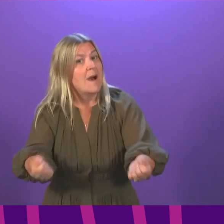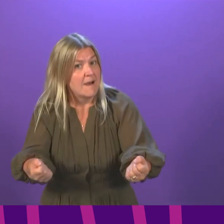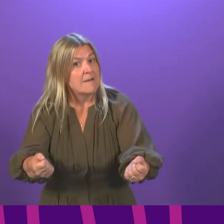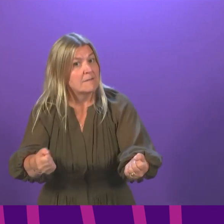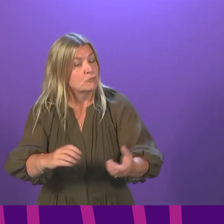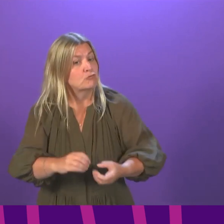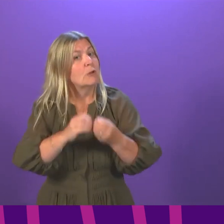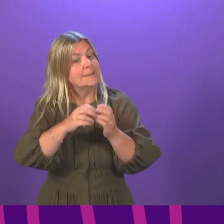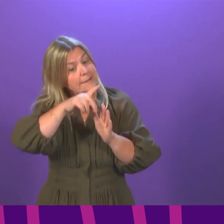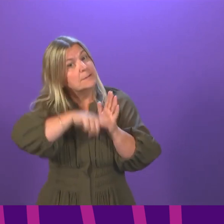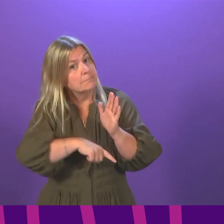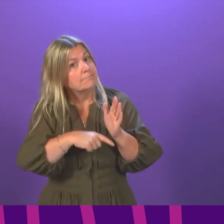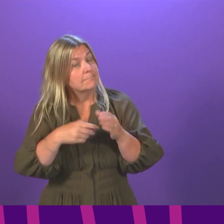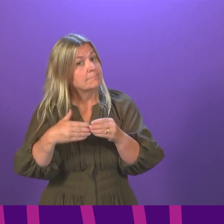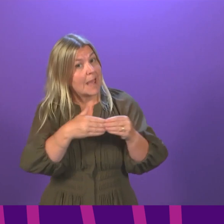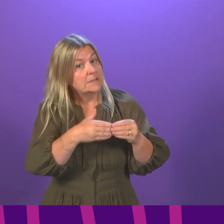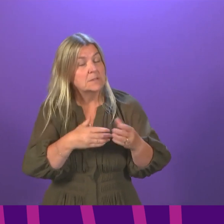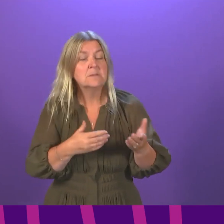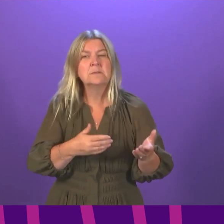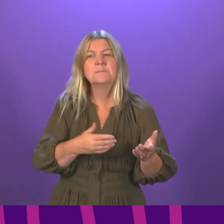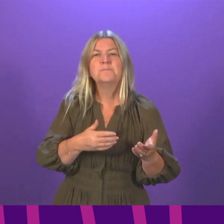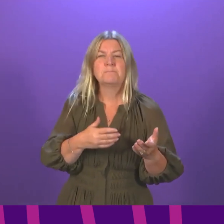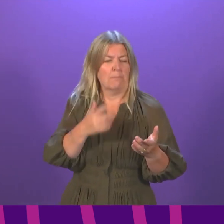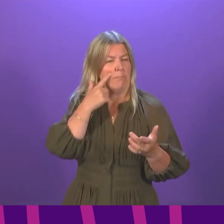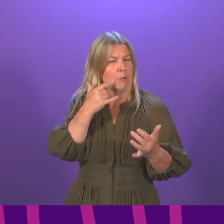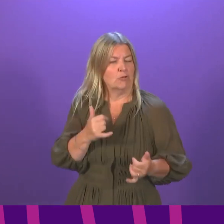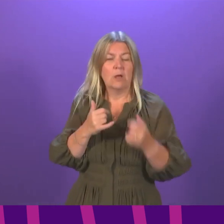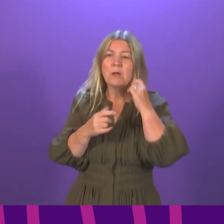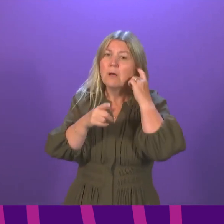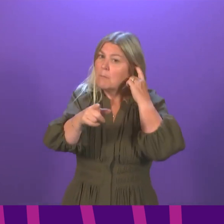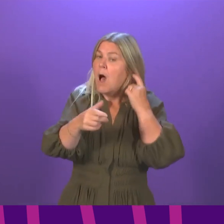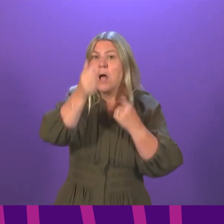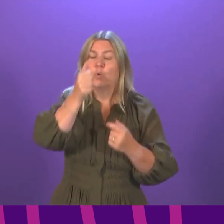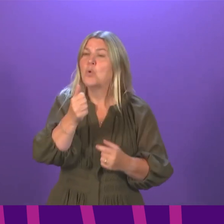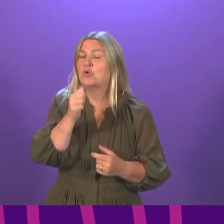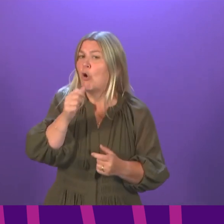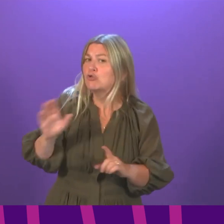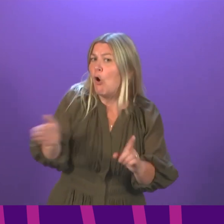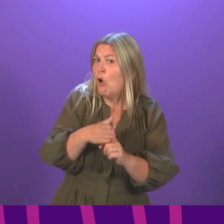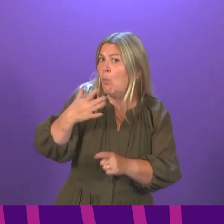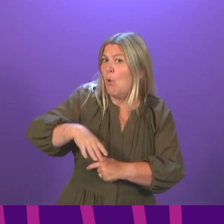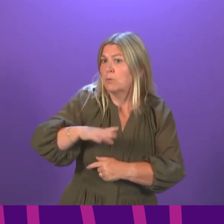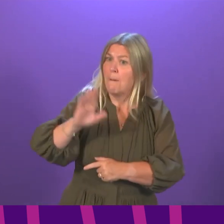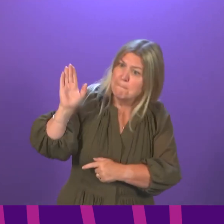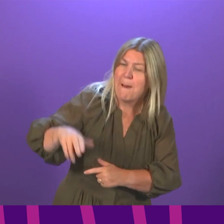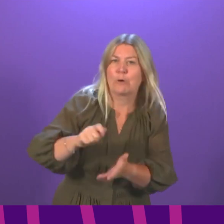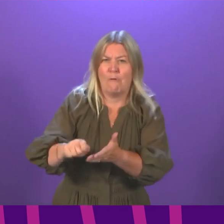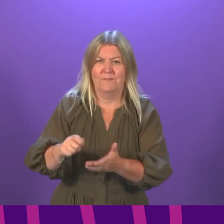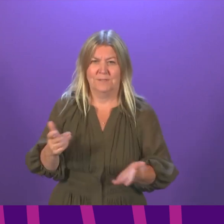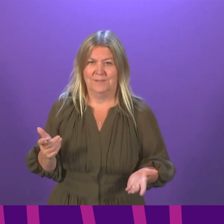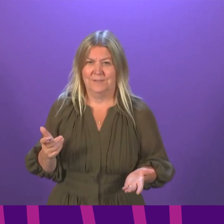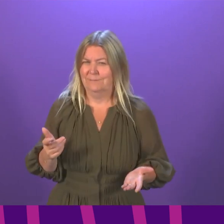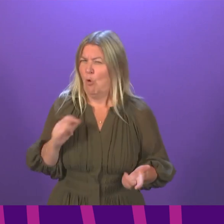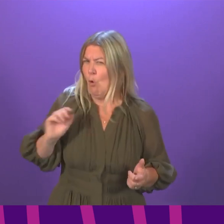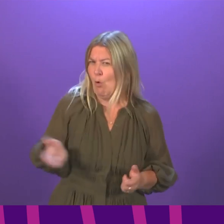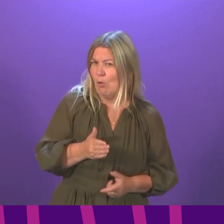about that. Again, this is one of these issues where I know people are – or not everybody is desperate to get back to the office, but many people are – employers and indeed